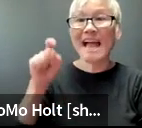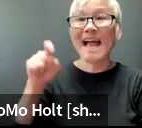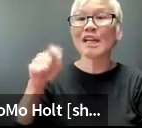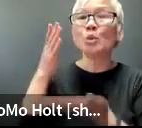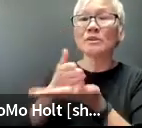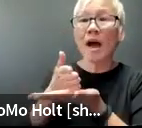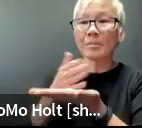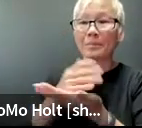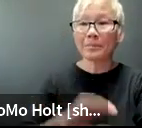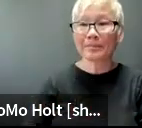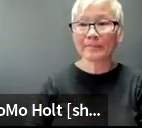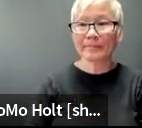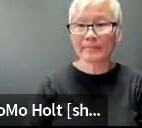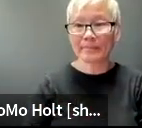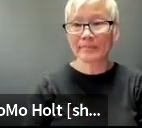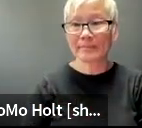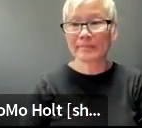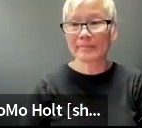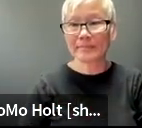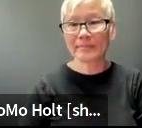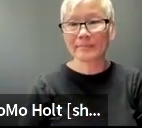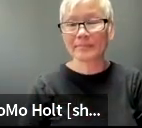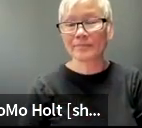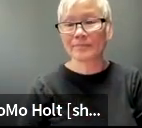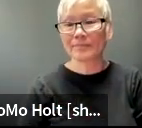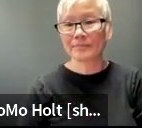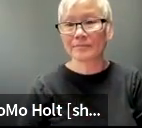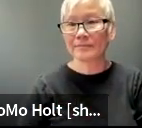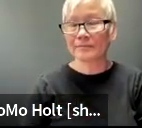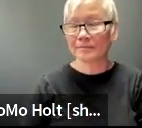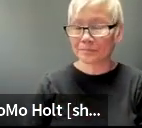no no that has to stop